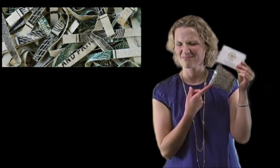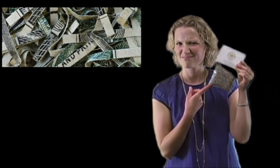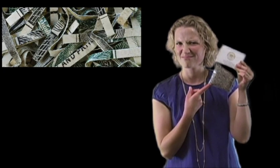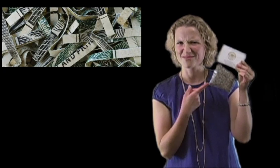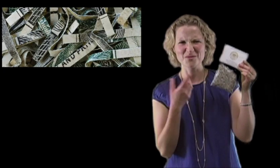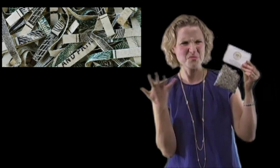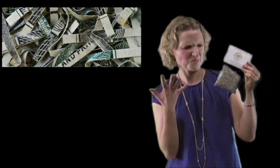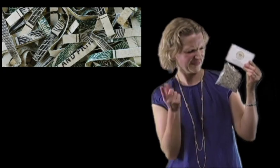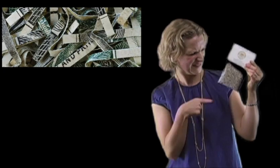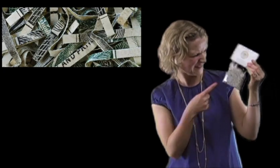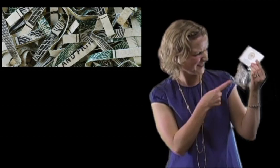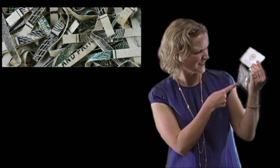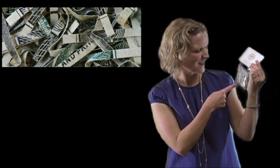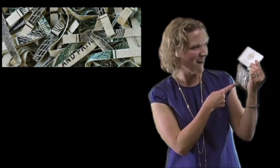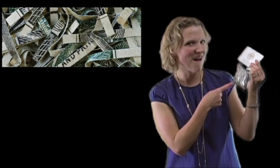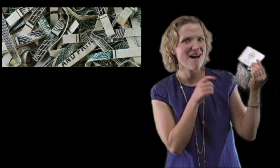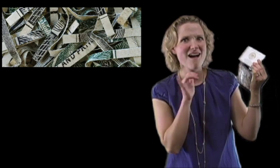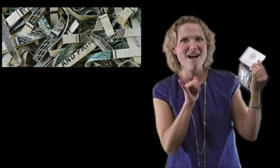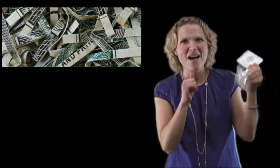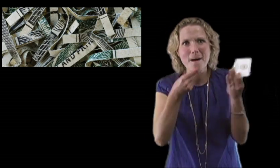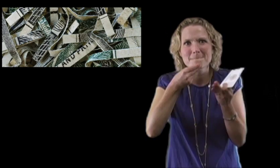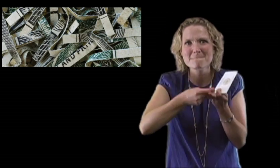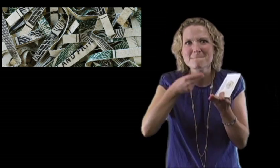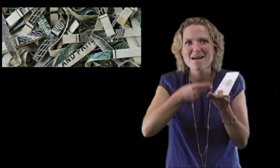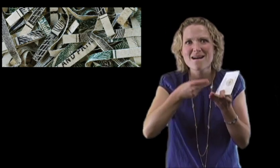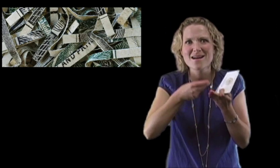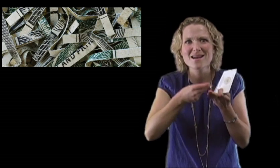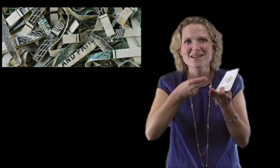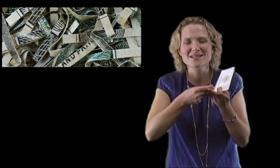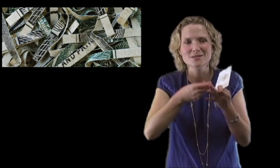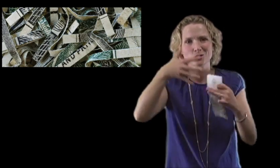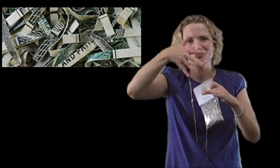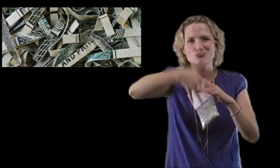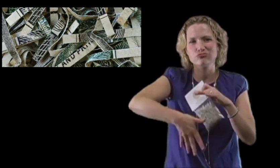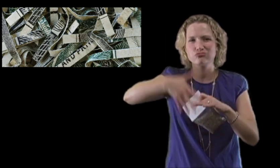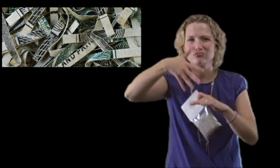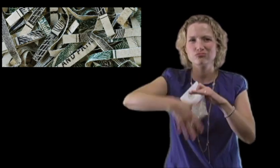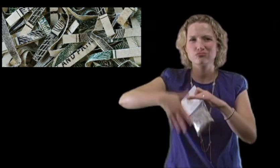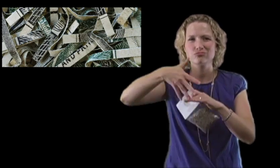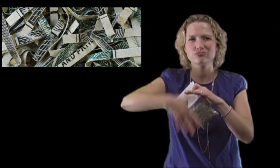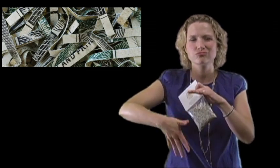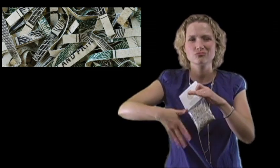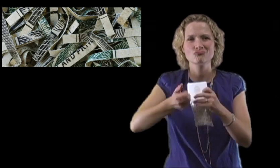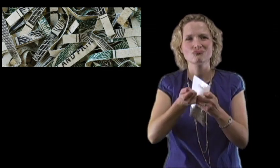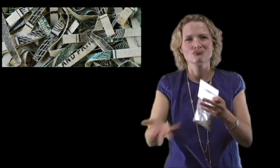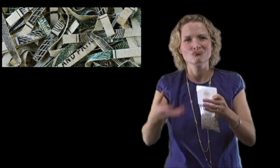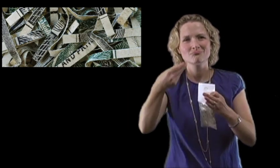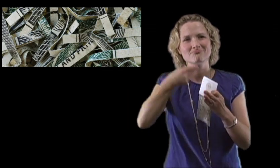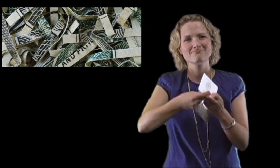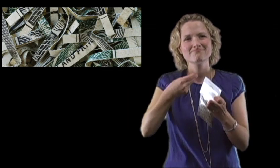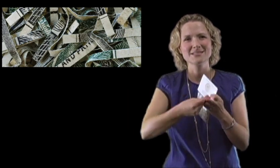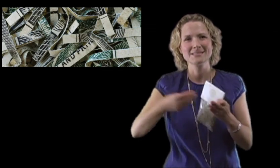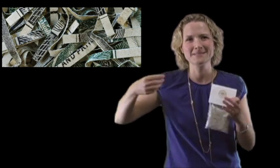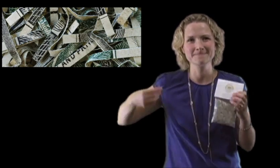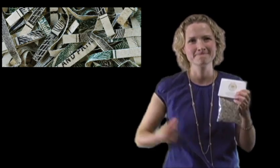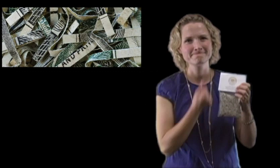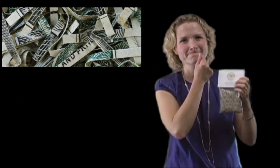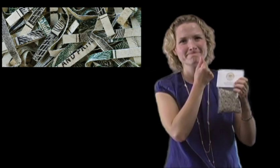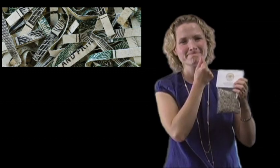what is this oh it's money that's been shredded old money